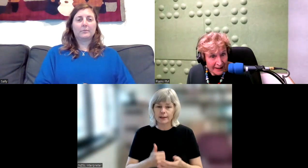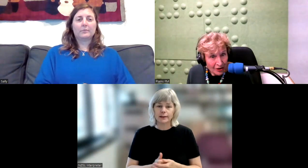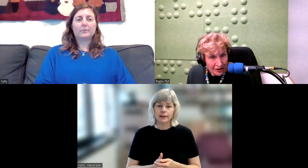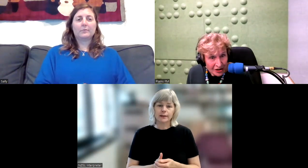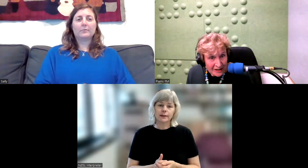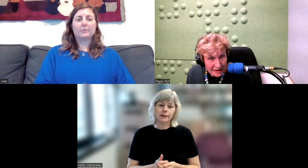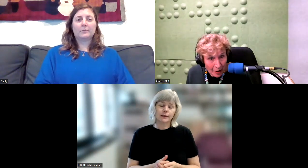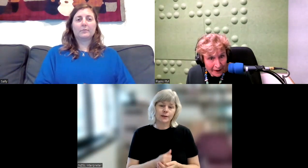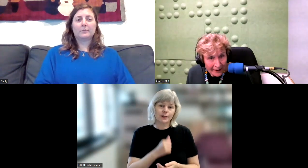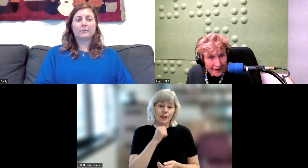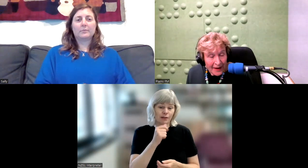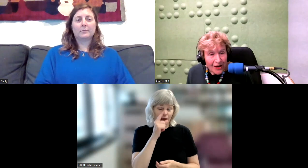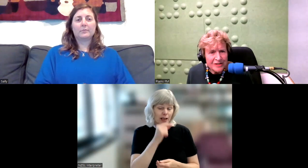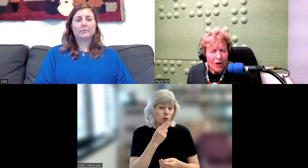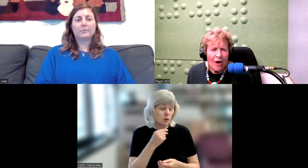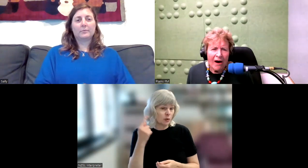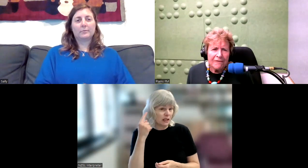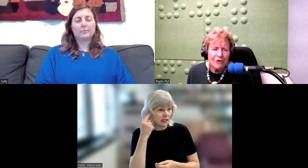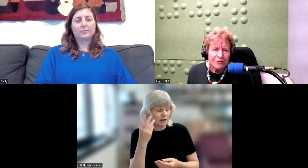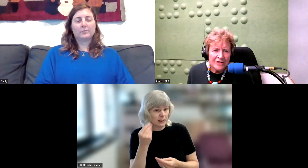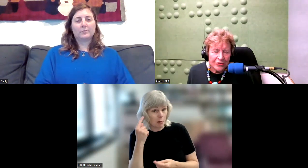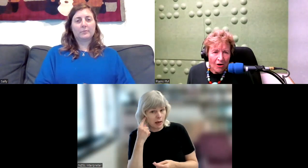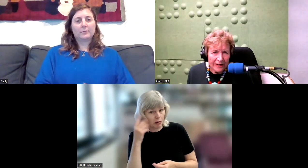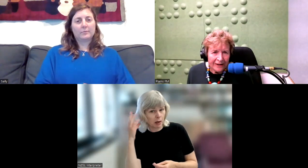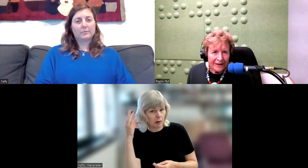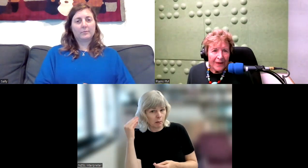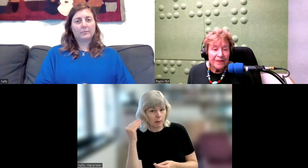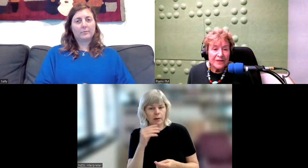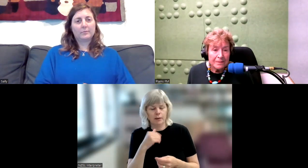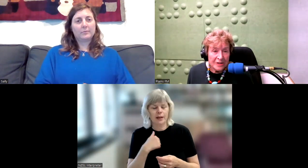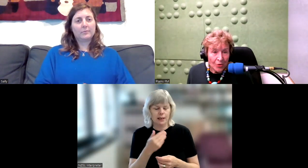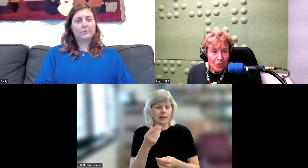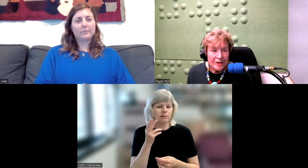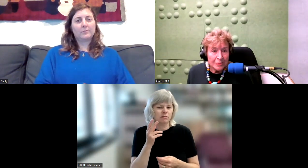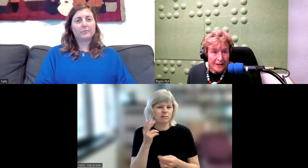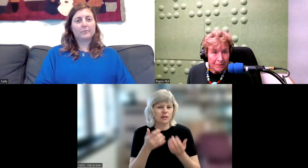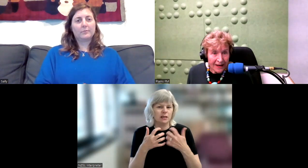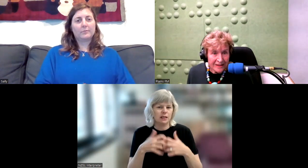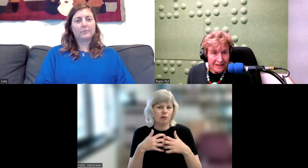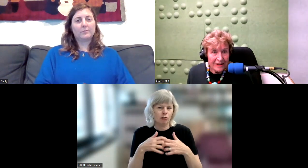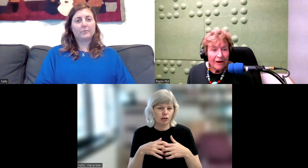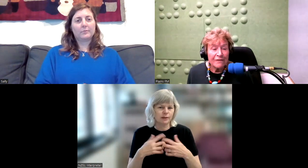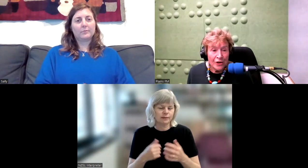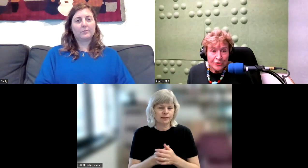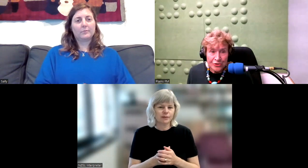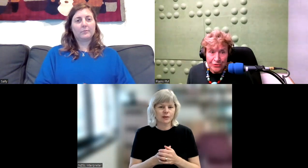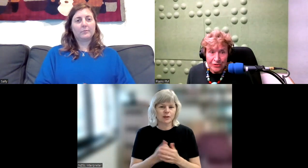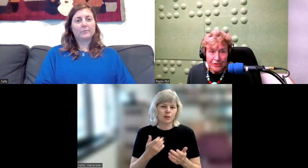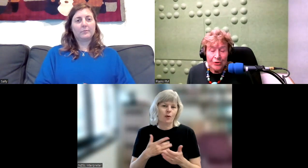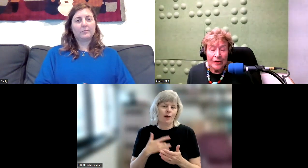technology that's going. So I feel very strongly that there must always be a place for those children who